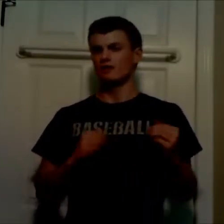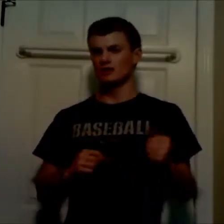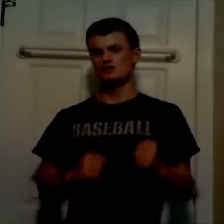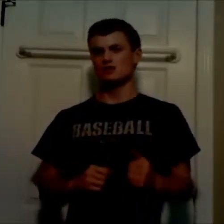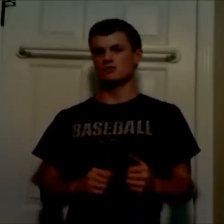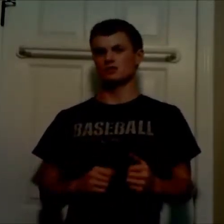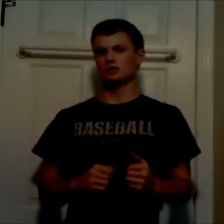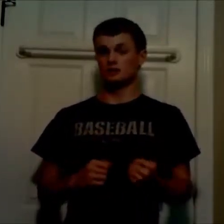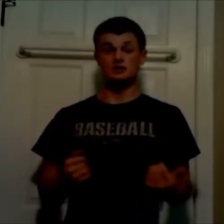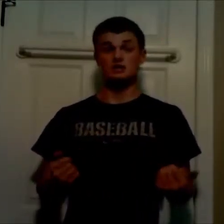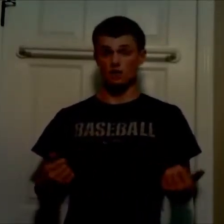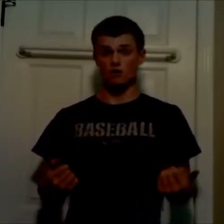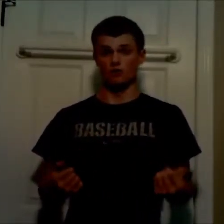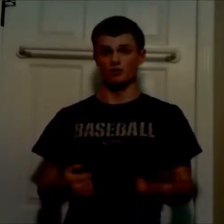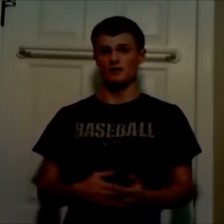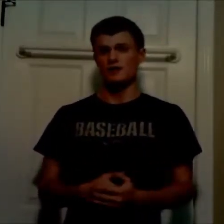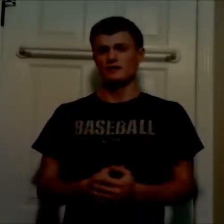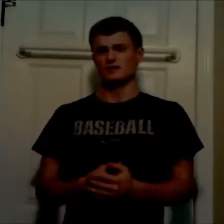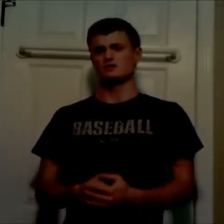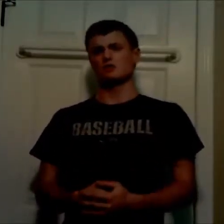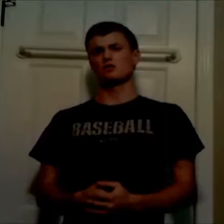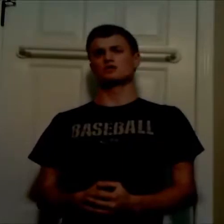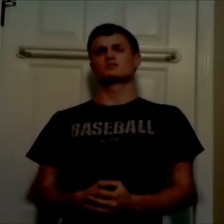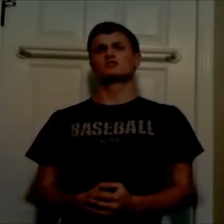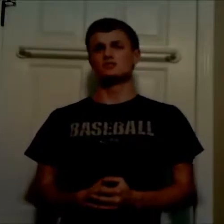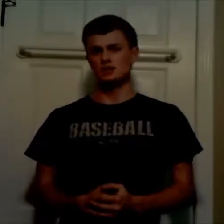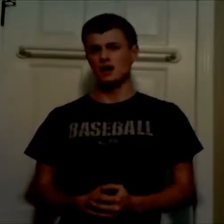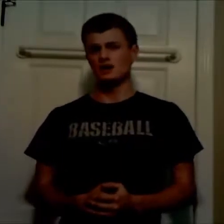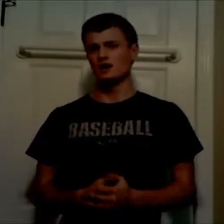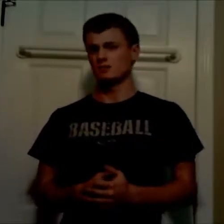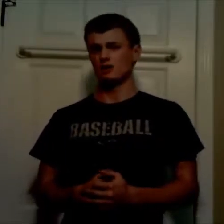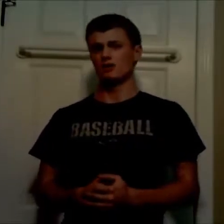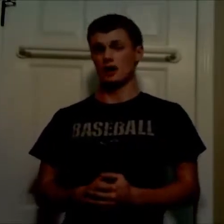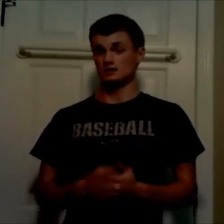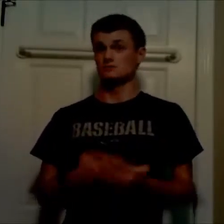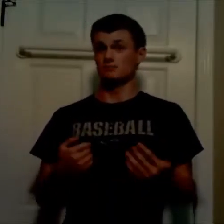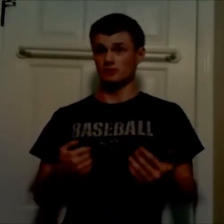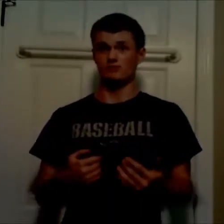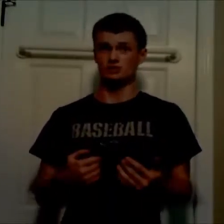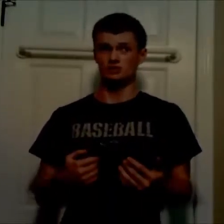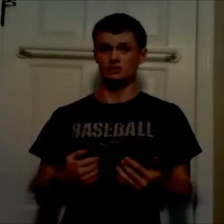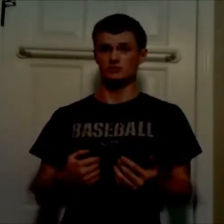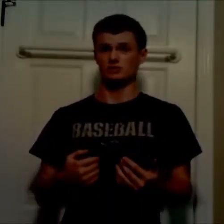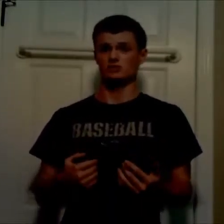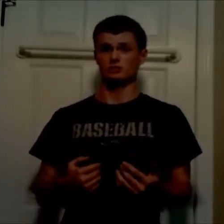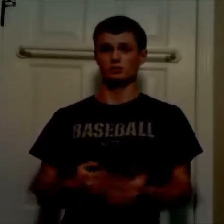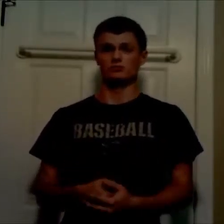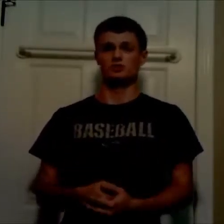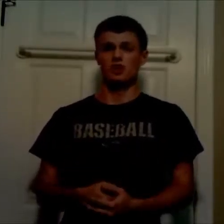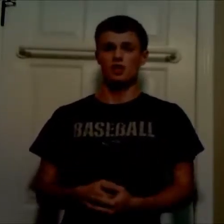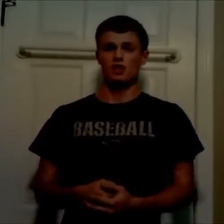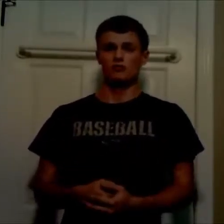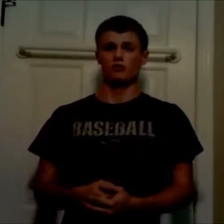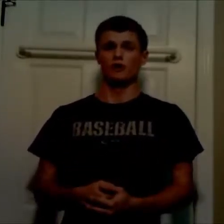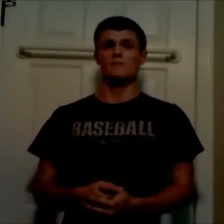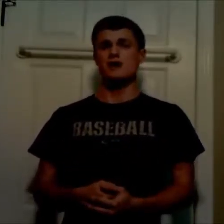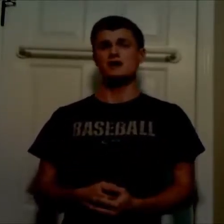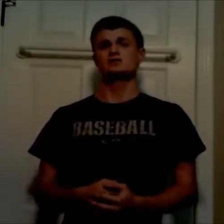Now in case you didn't know already, that Star Wars Episode 9 has officially been confirmed for a May